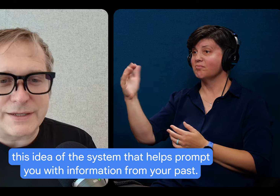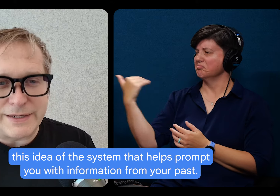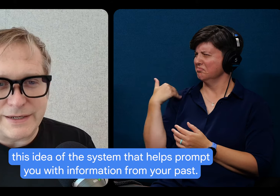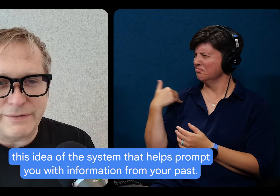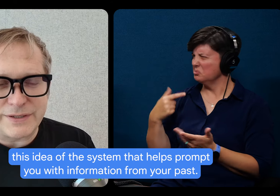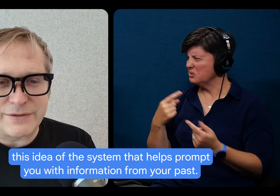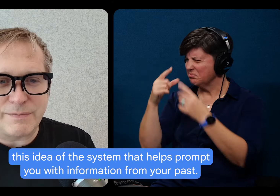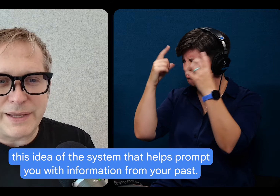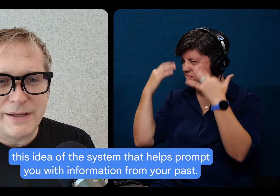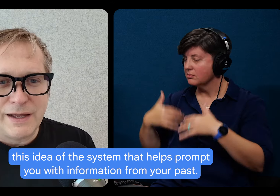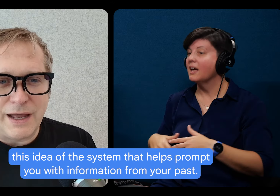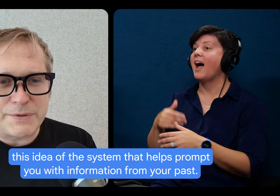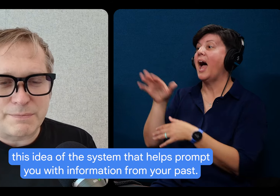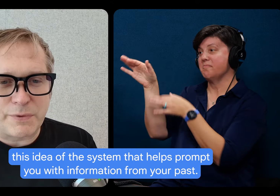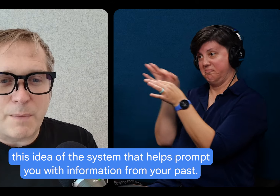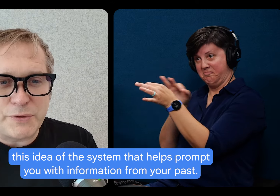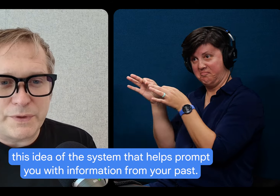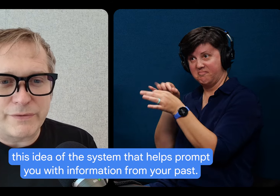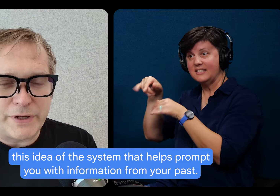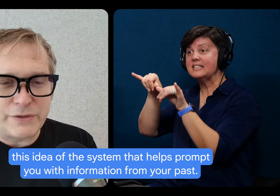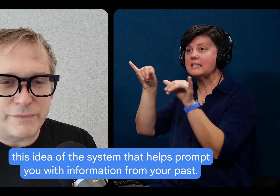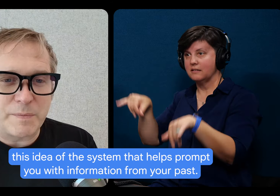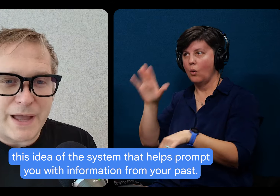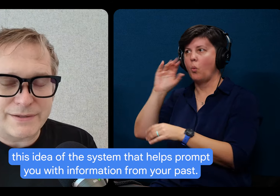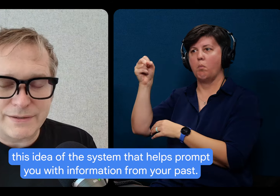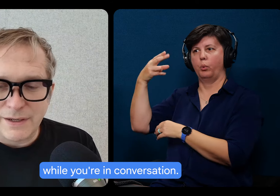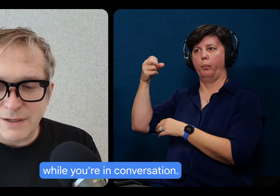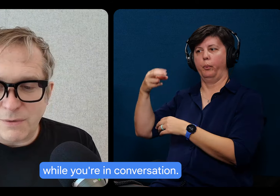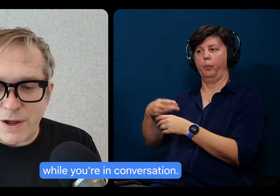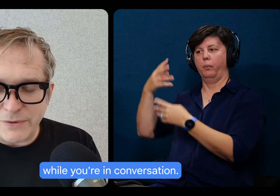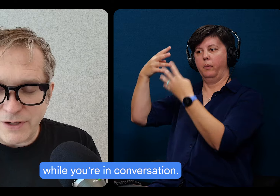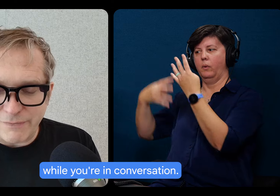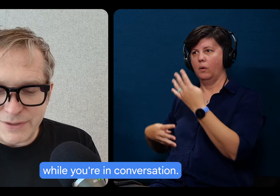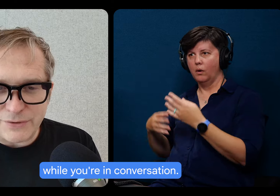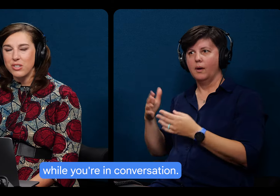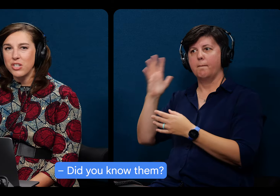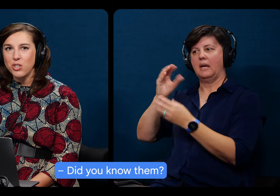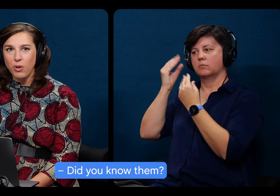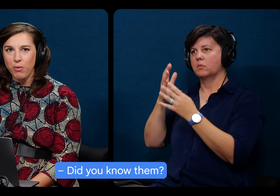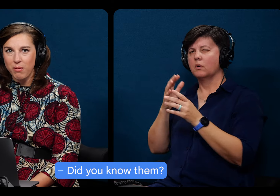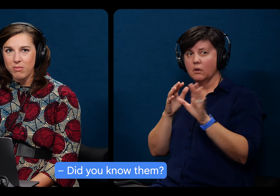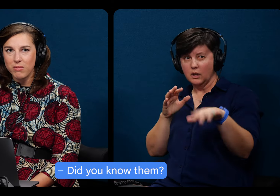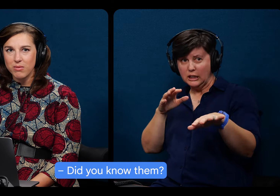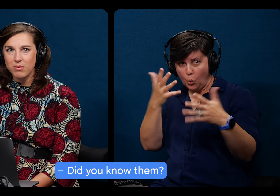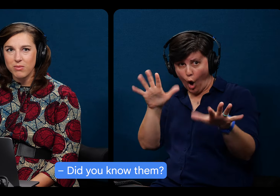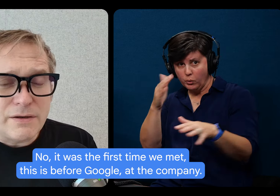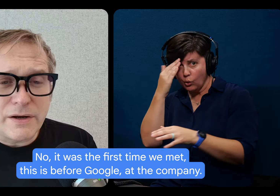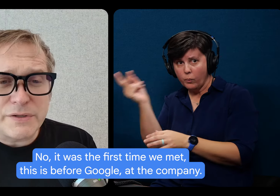Agent, this idea of the system that helps prompt you with information from your past while you're in conversation. Did you know them?